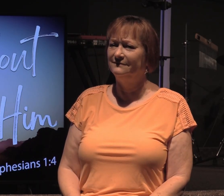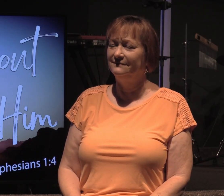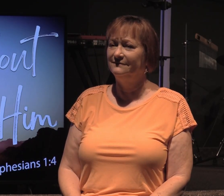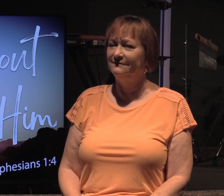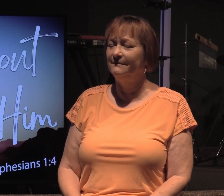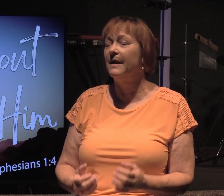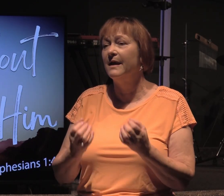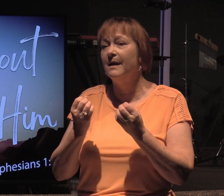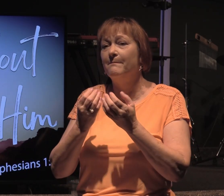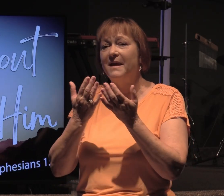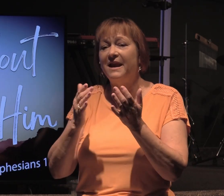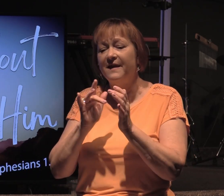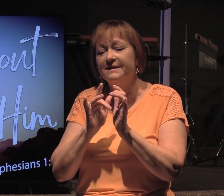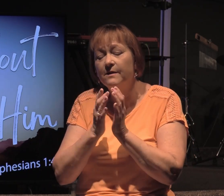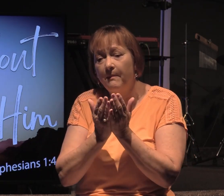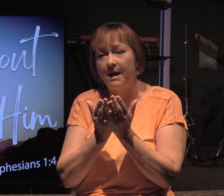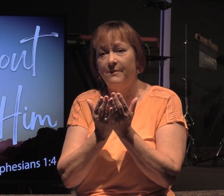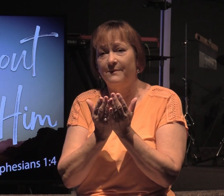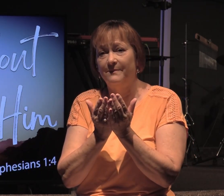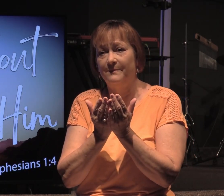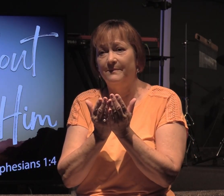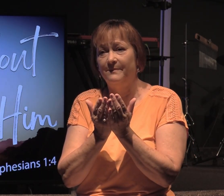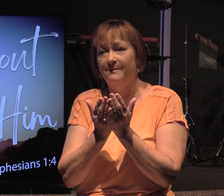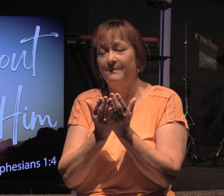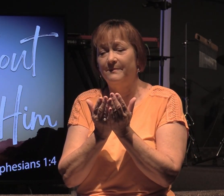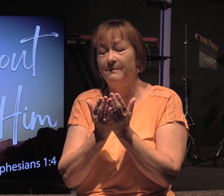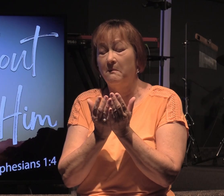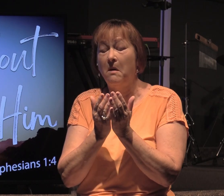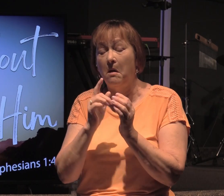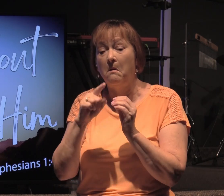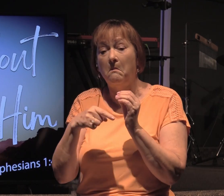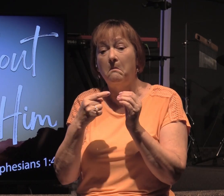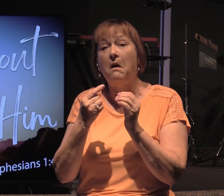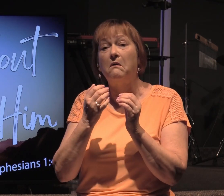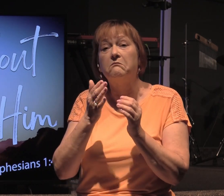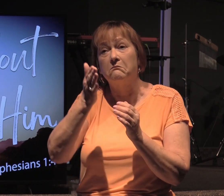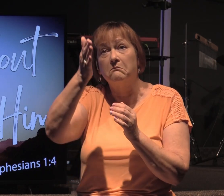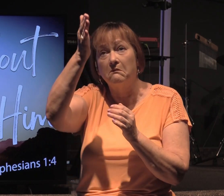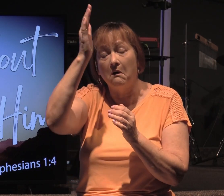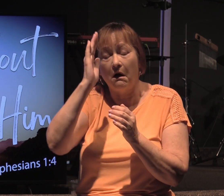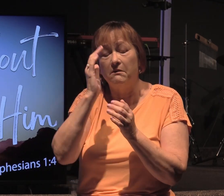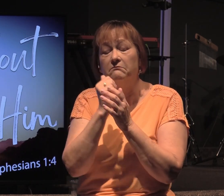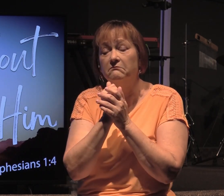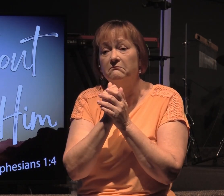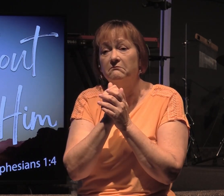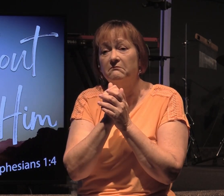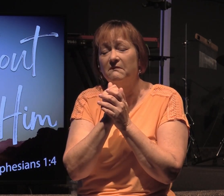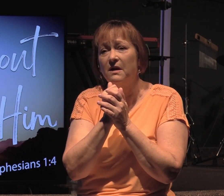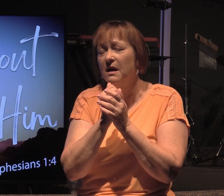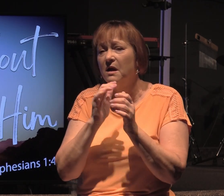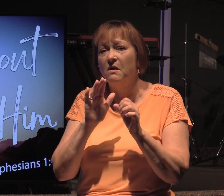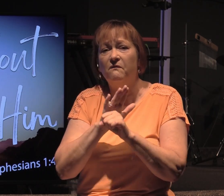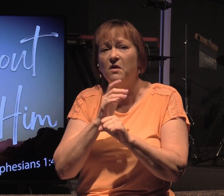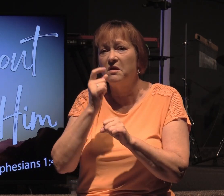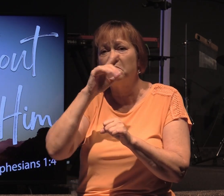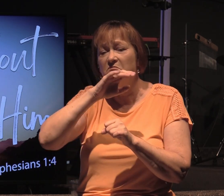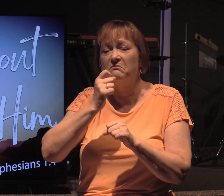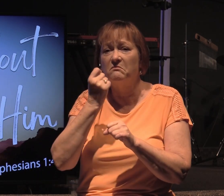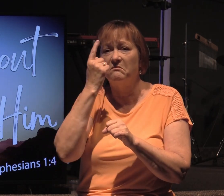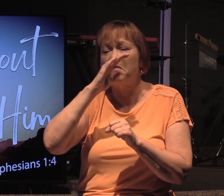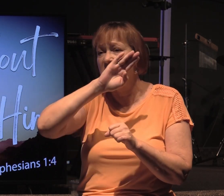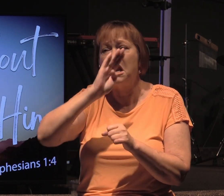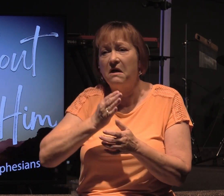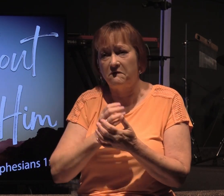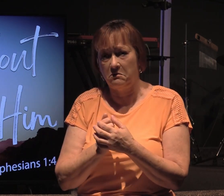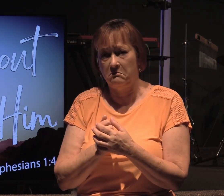There are many things in the Bible concerning God that we'll never fully understand in this side of heaven.